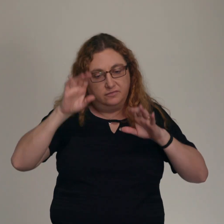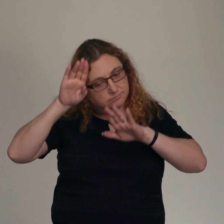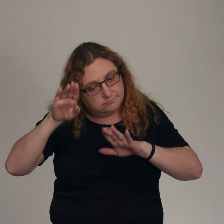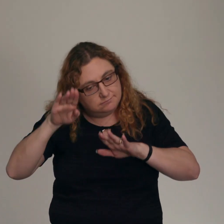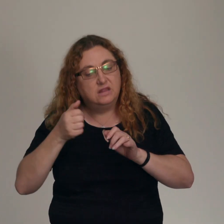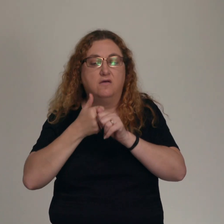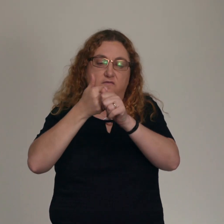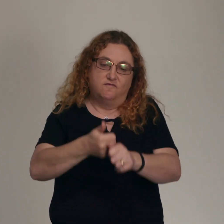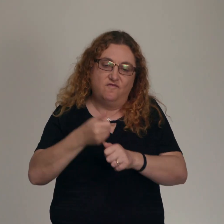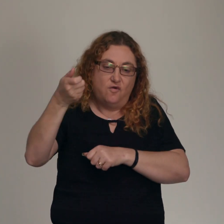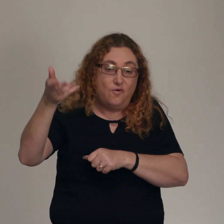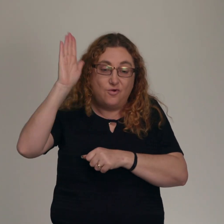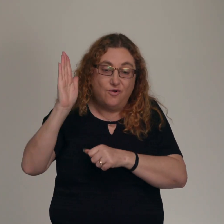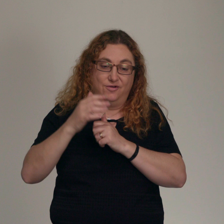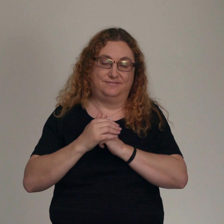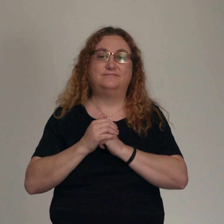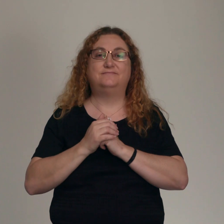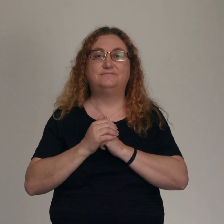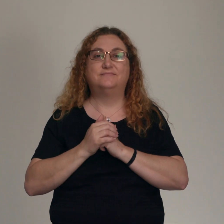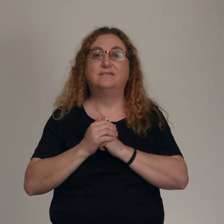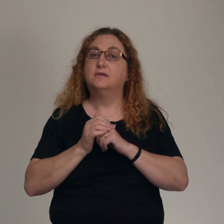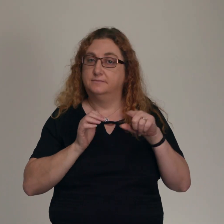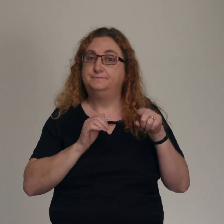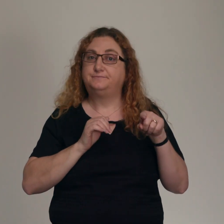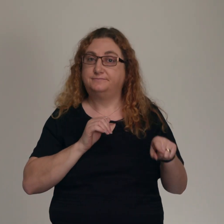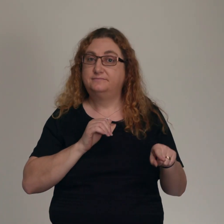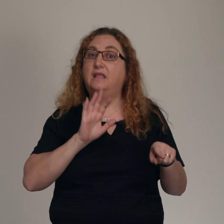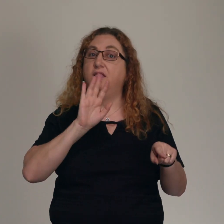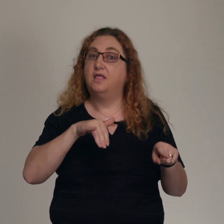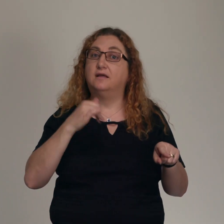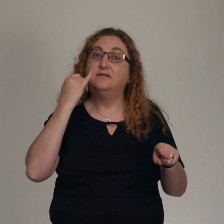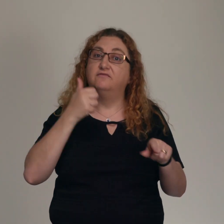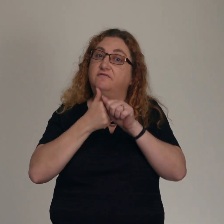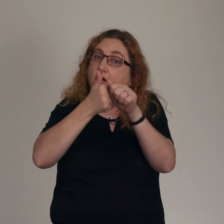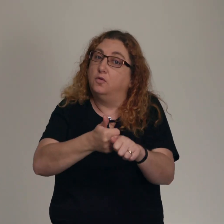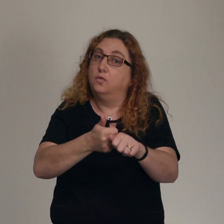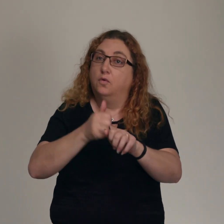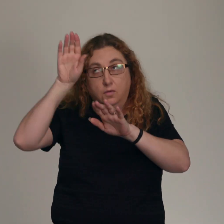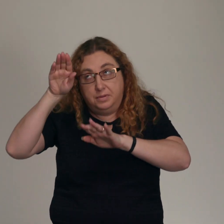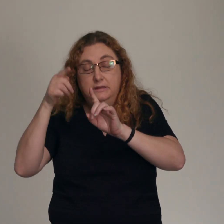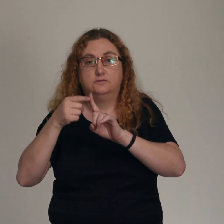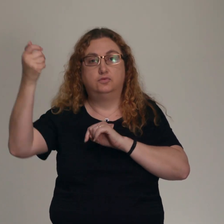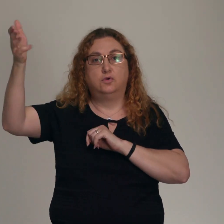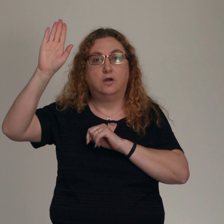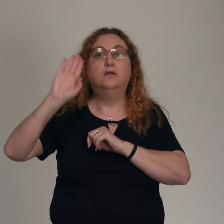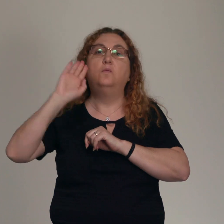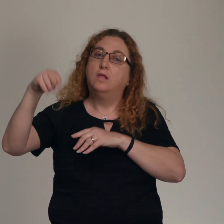obedience to God's word that's actually going to give them an abundance in the land that they're going to live in. So,